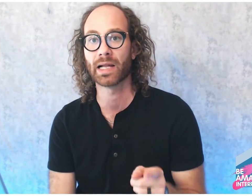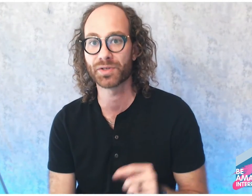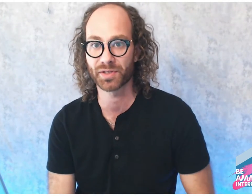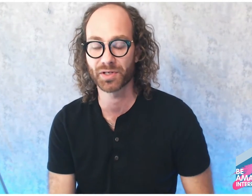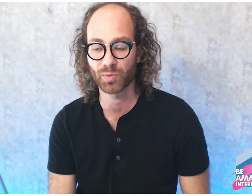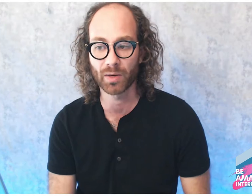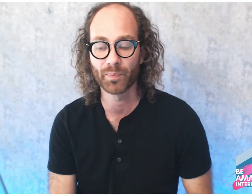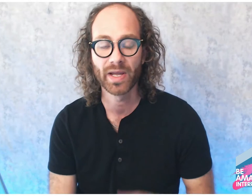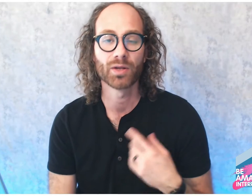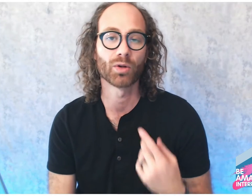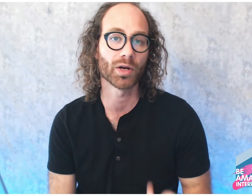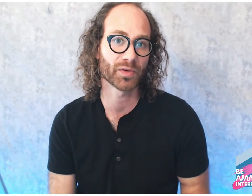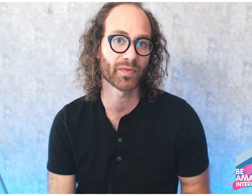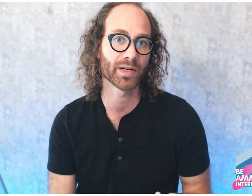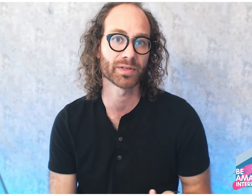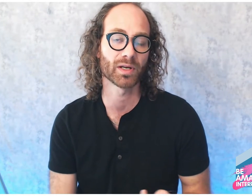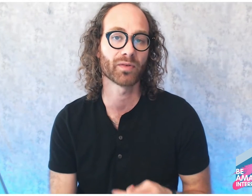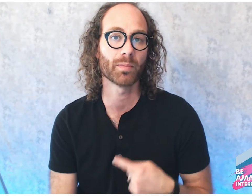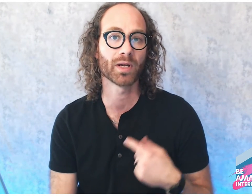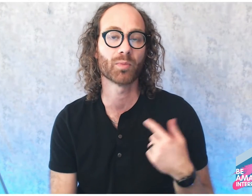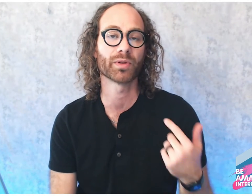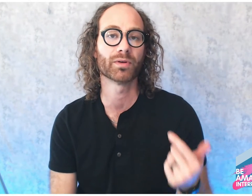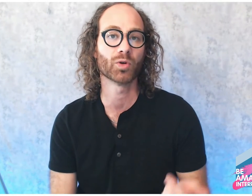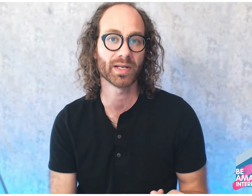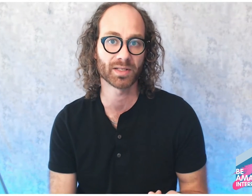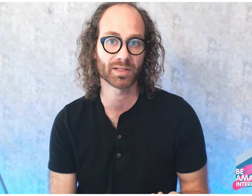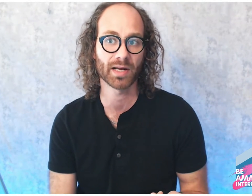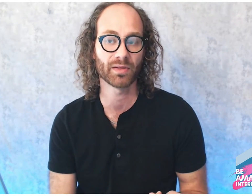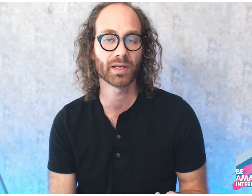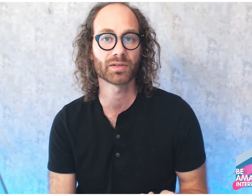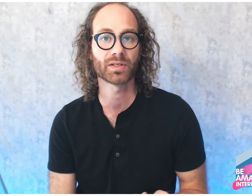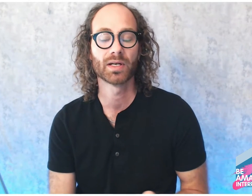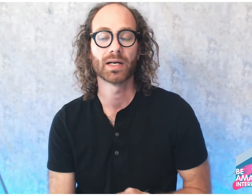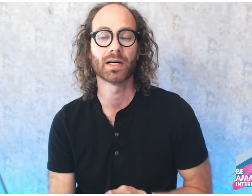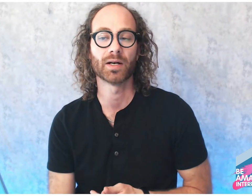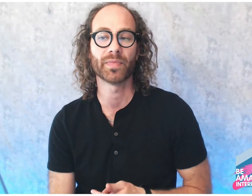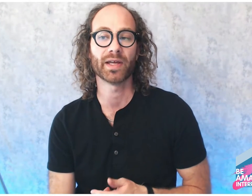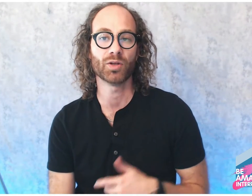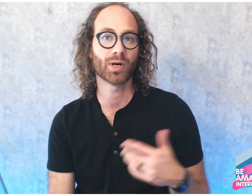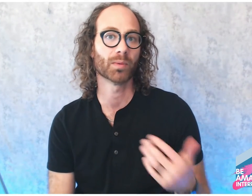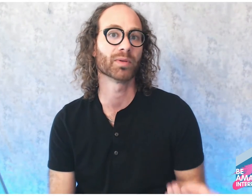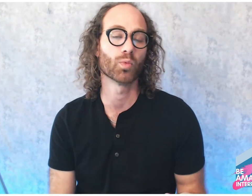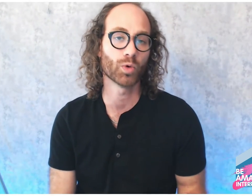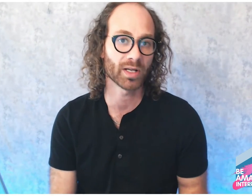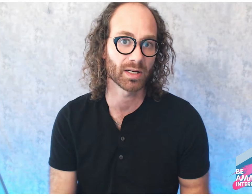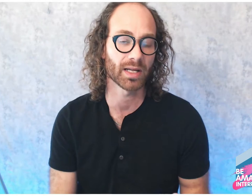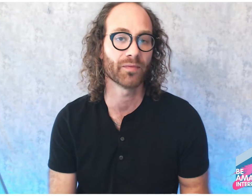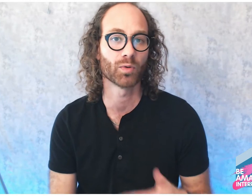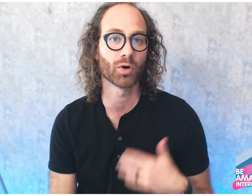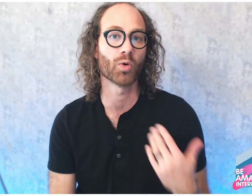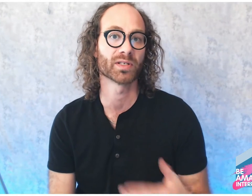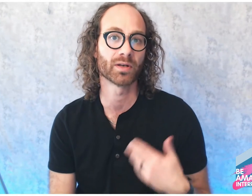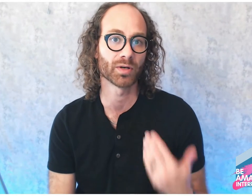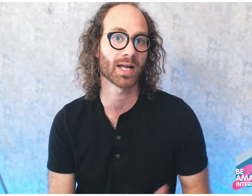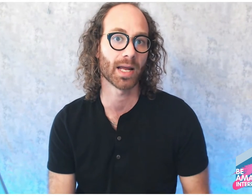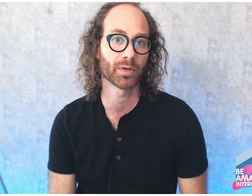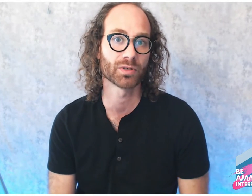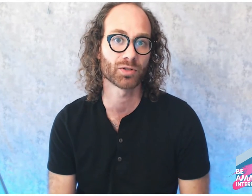as well. You'll also find yourself coming up with new ways to sign things that you probably wouldn't if you were always under a time constraint or